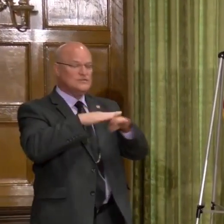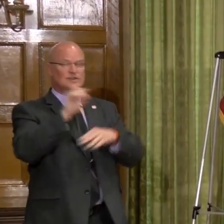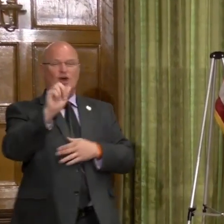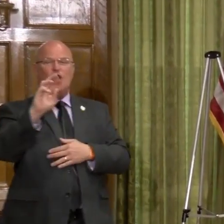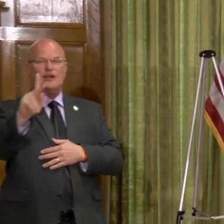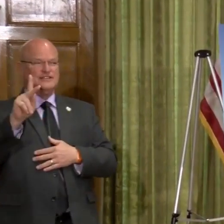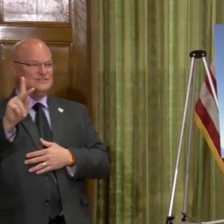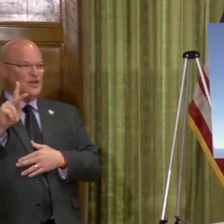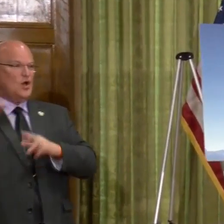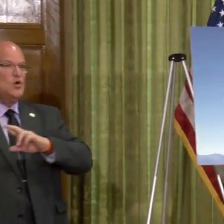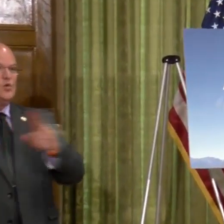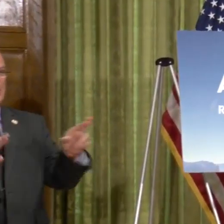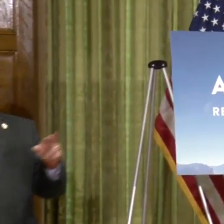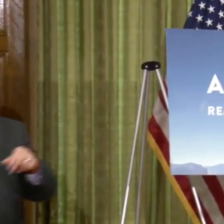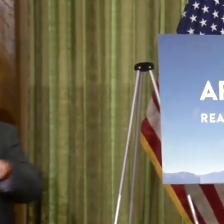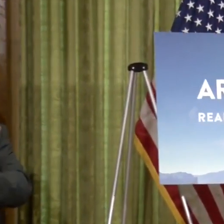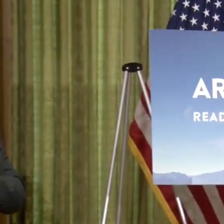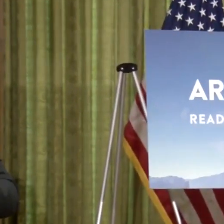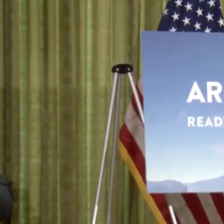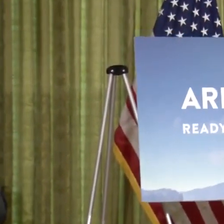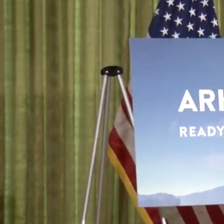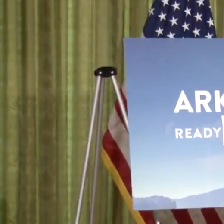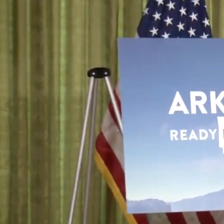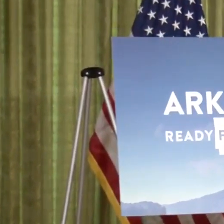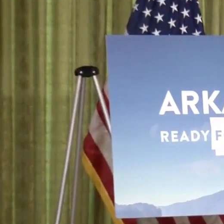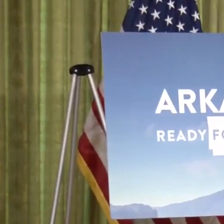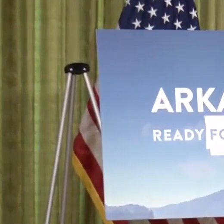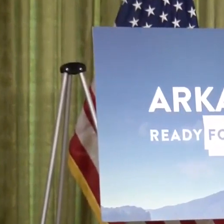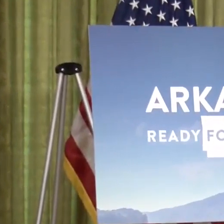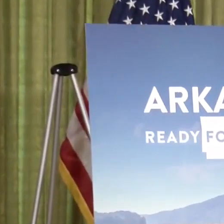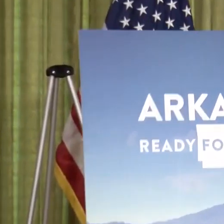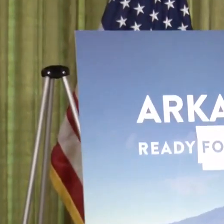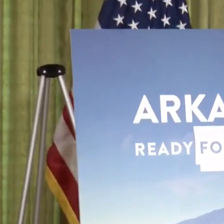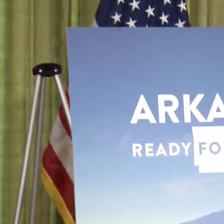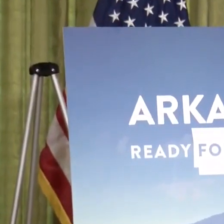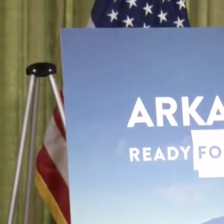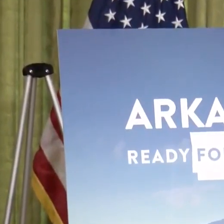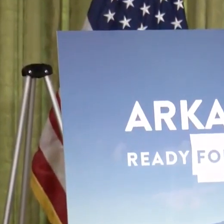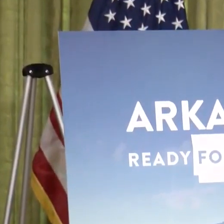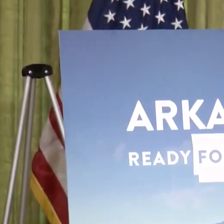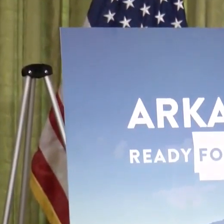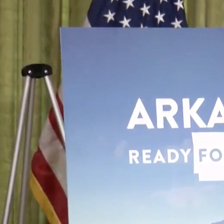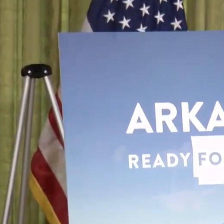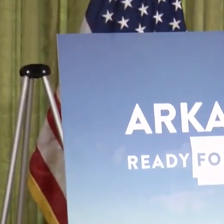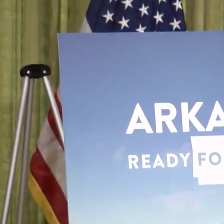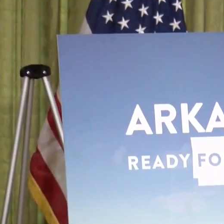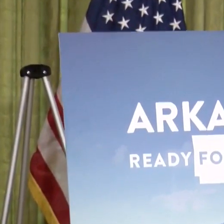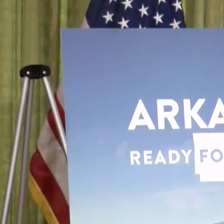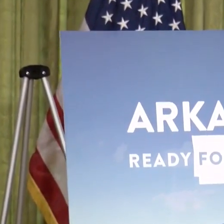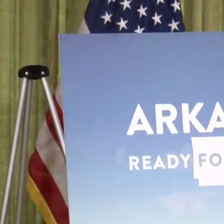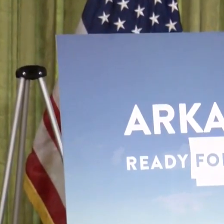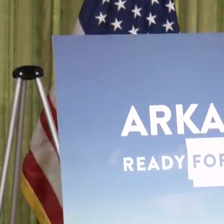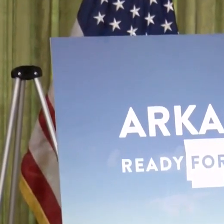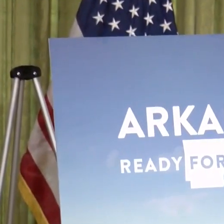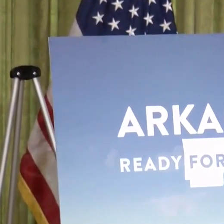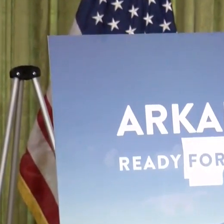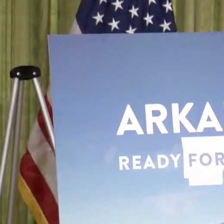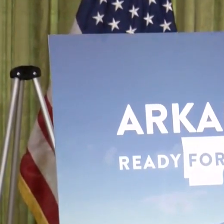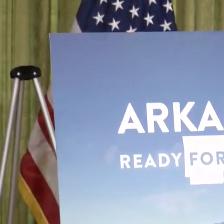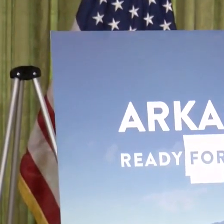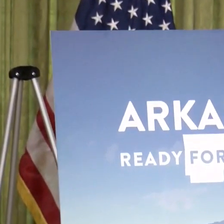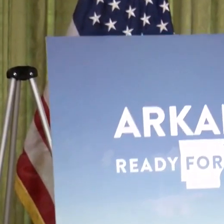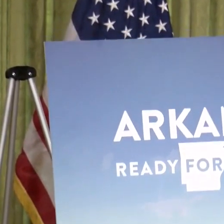Arkansas Ready for Business. Arkansas Ready for Business. This is a great opportunity for us to re-engage,